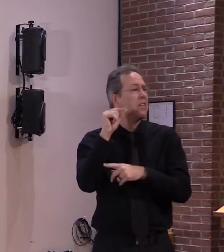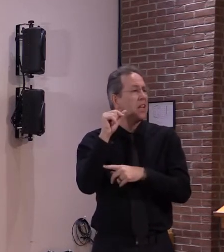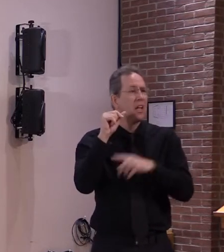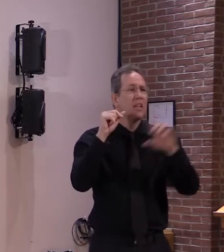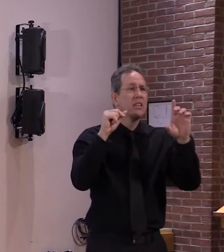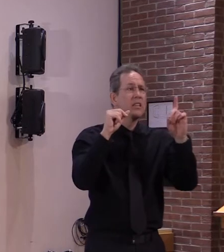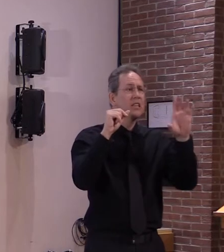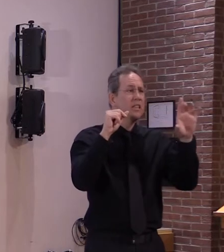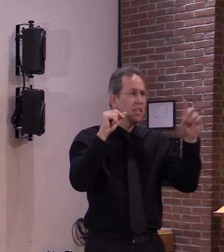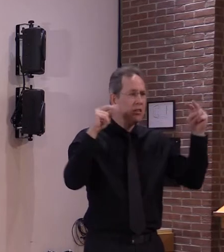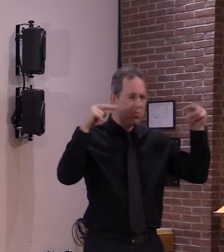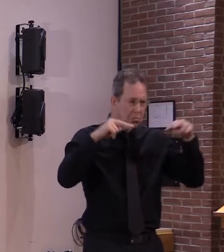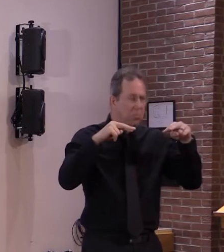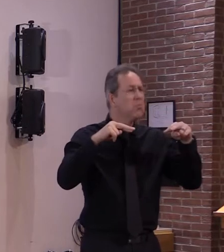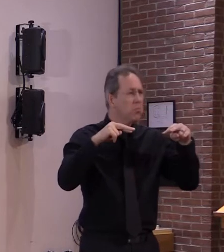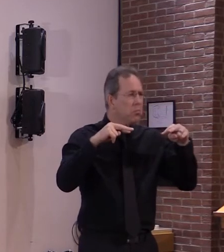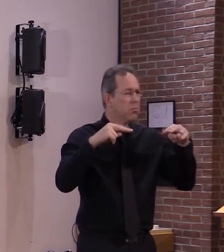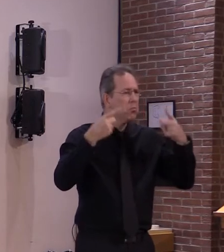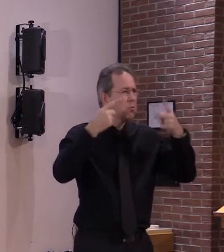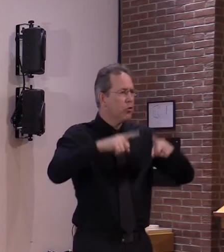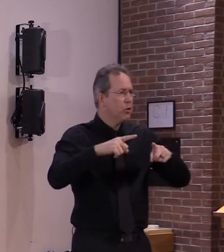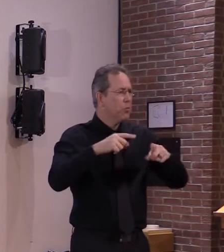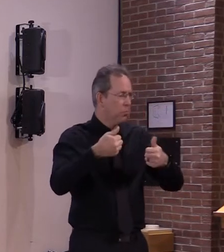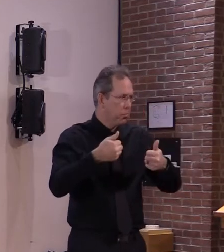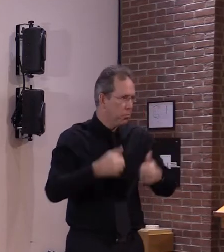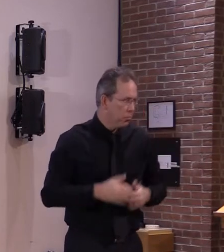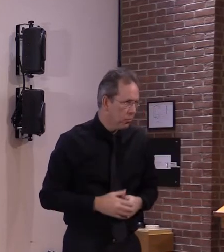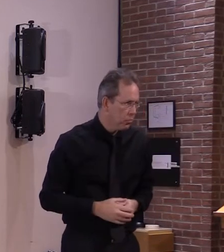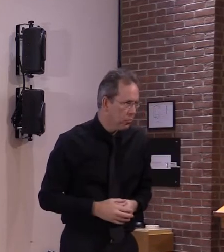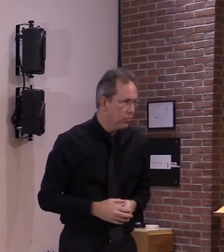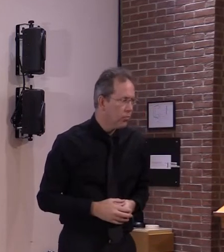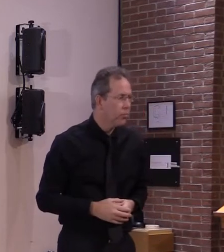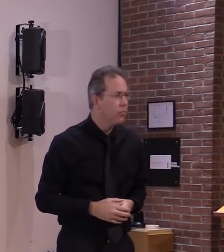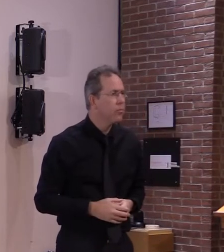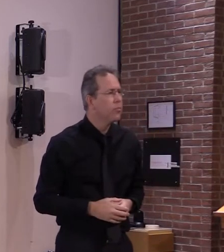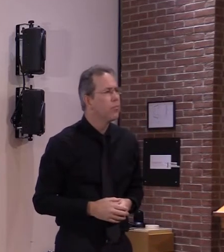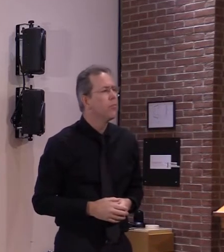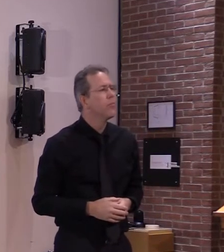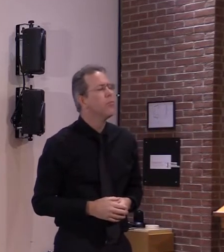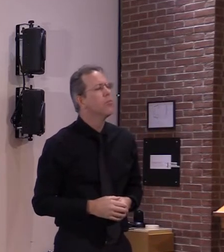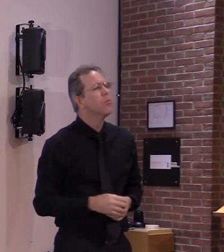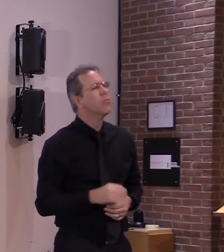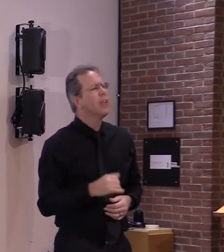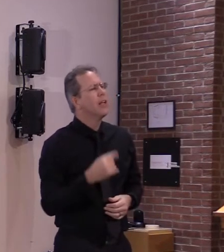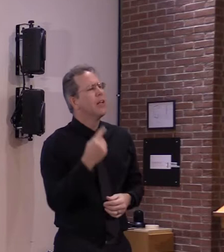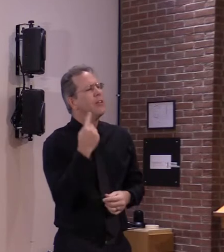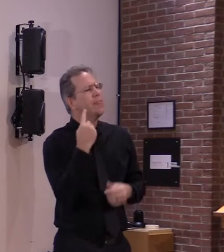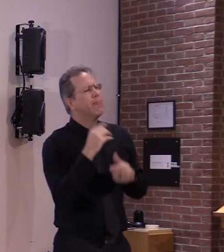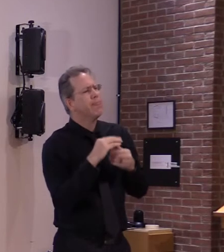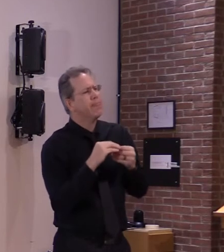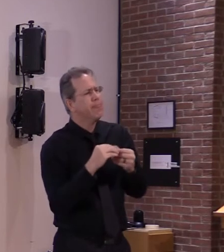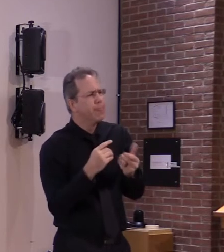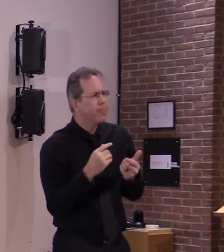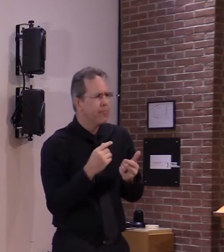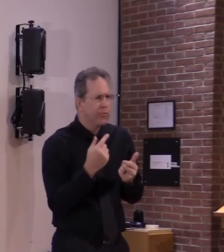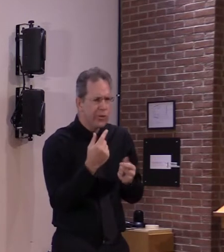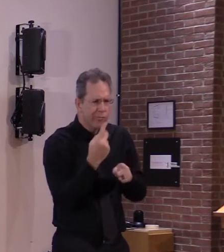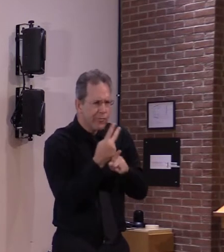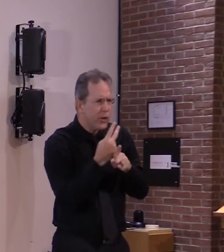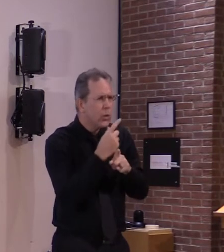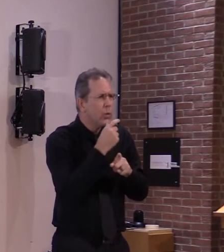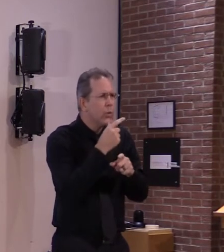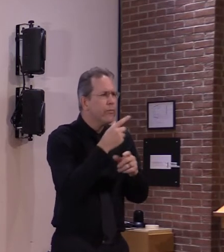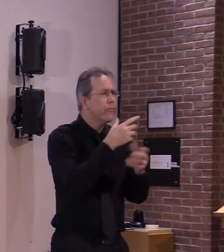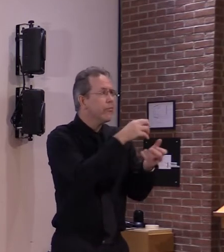cdc published their interim recommendations in morbidity mortality weekly reports they based this on a randomized